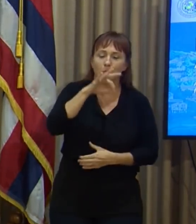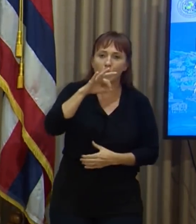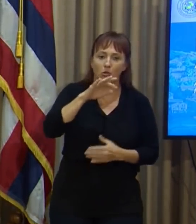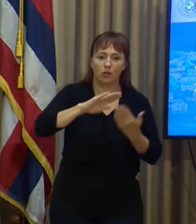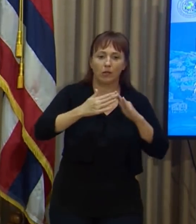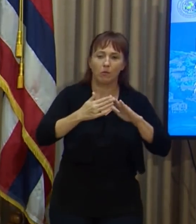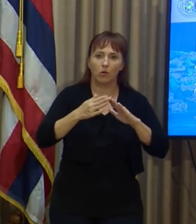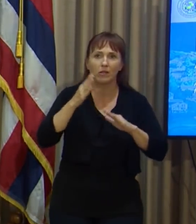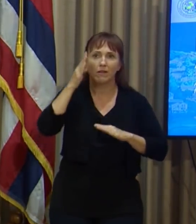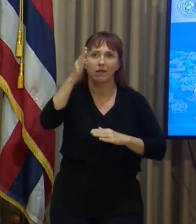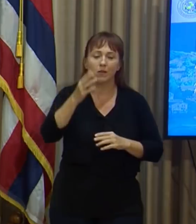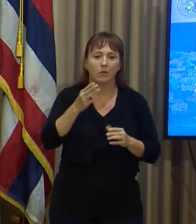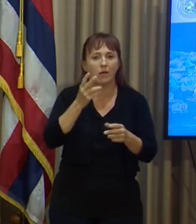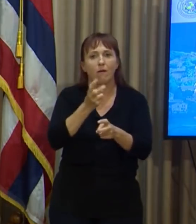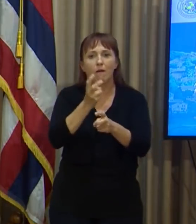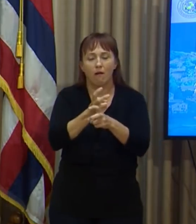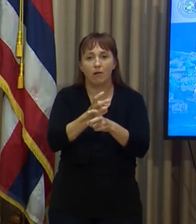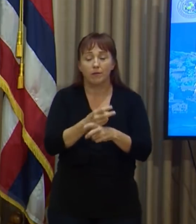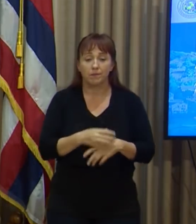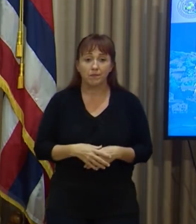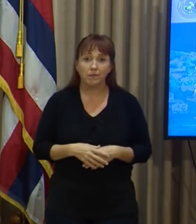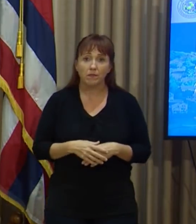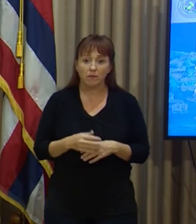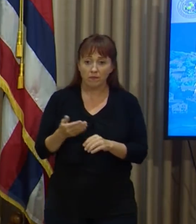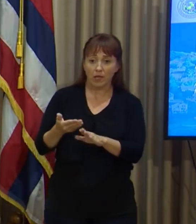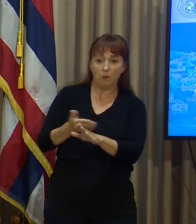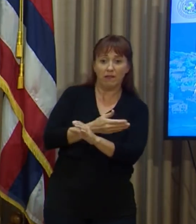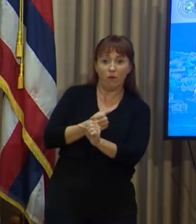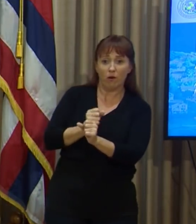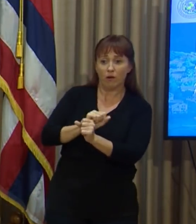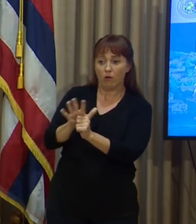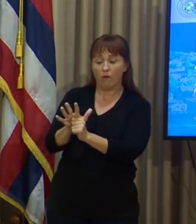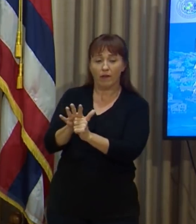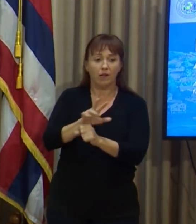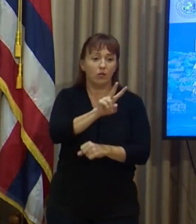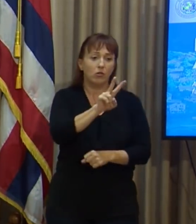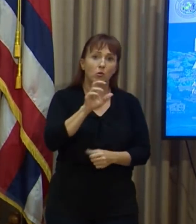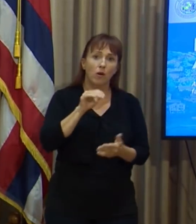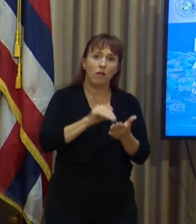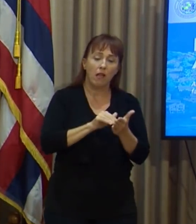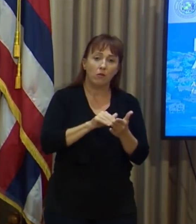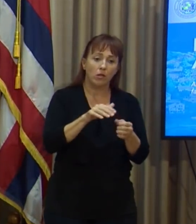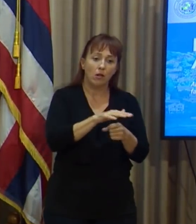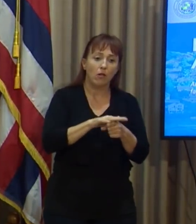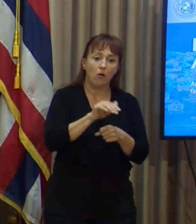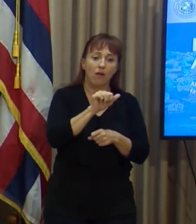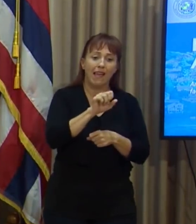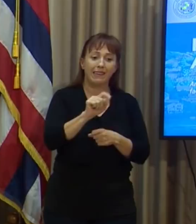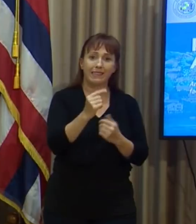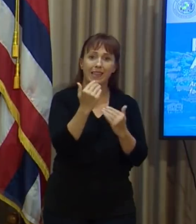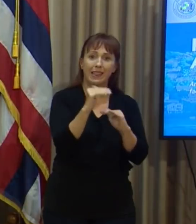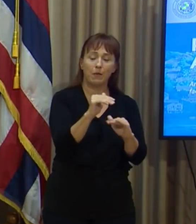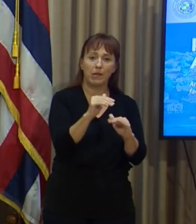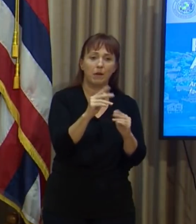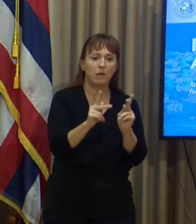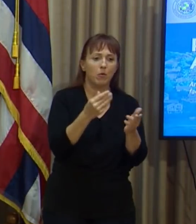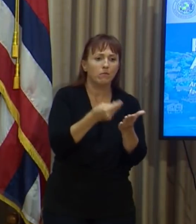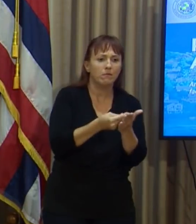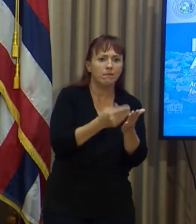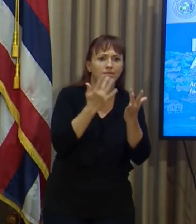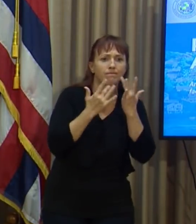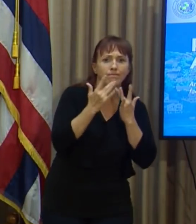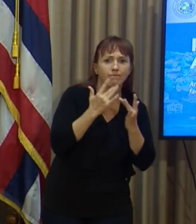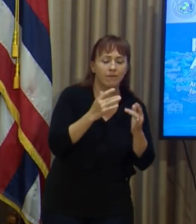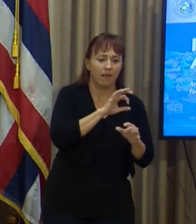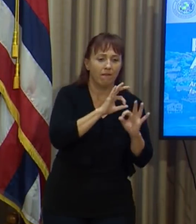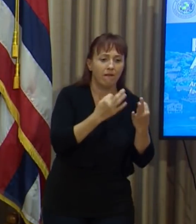months ahead. Even before the pandemic, almost 200,000 local asset-limited, income-constrained, employed